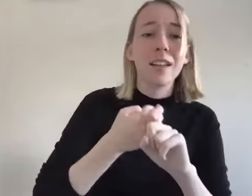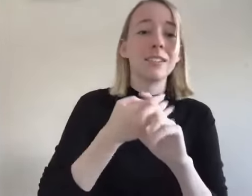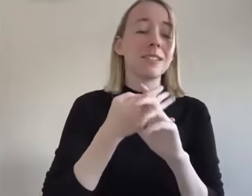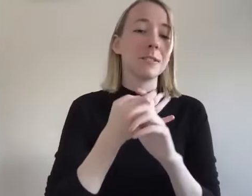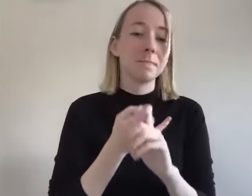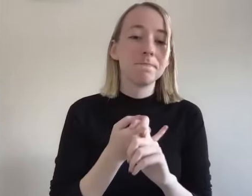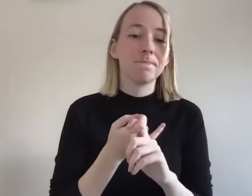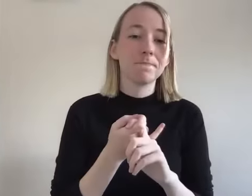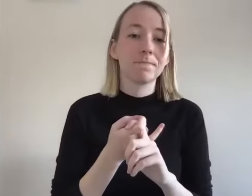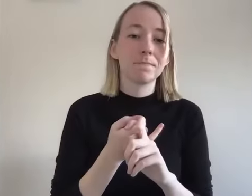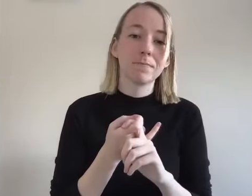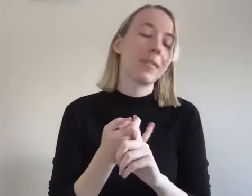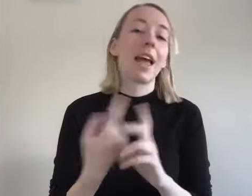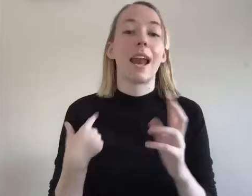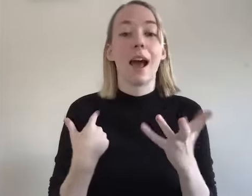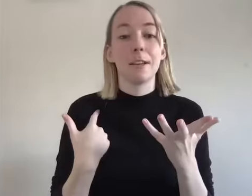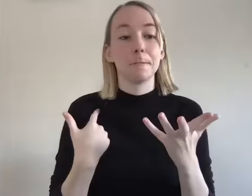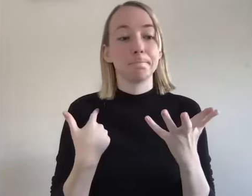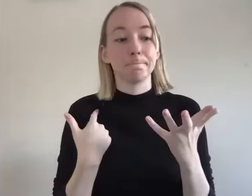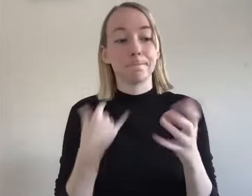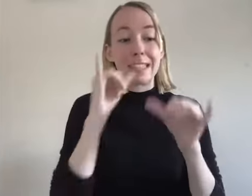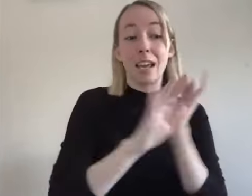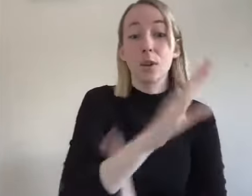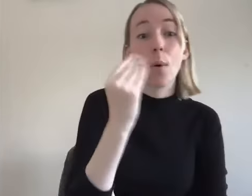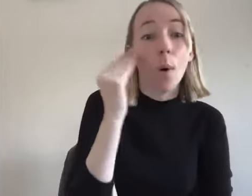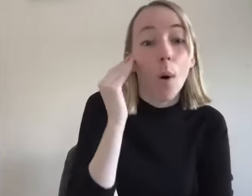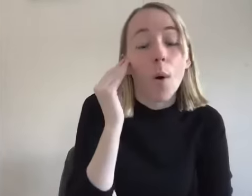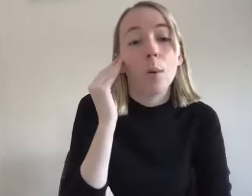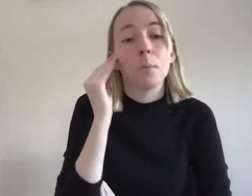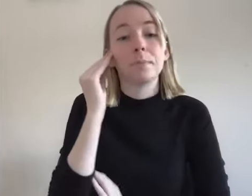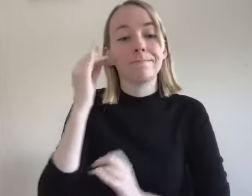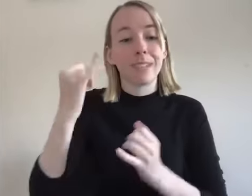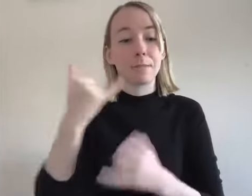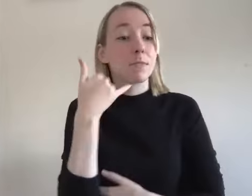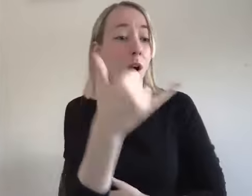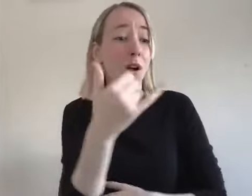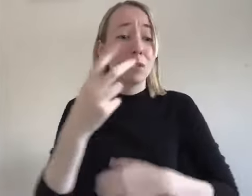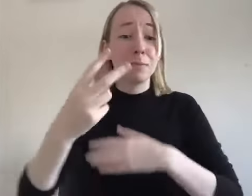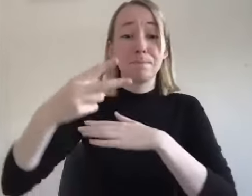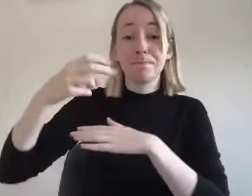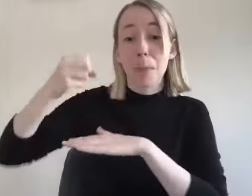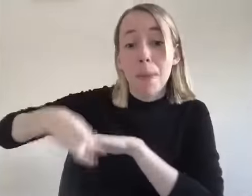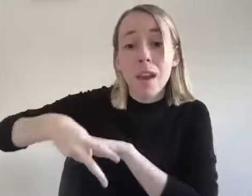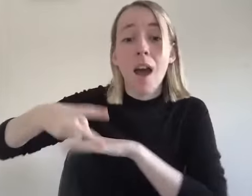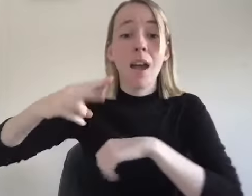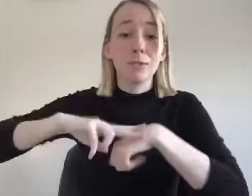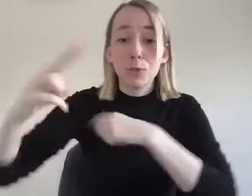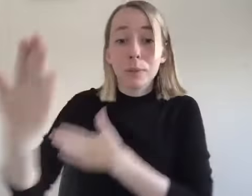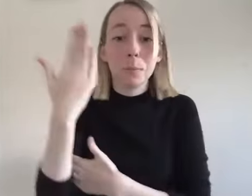whole group of friends that i can't i mean i've slept on your guys's couches and you guys have answered calls at two in the morning you guys have been